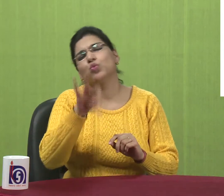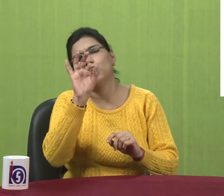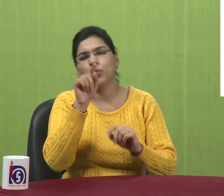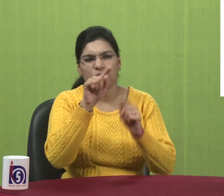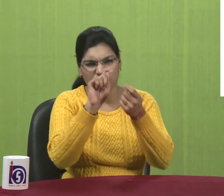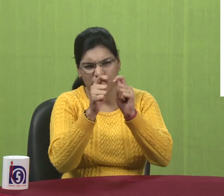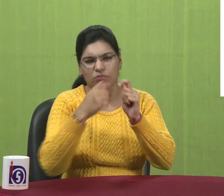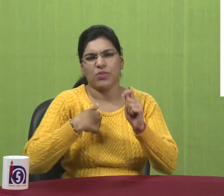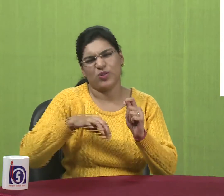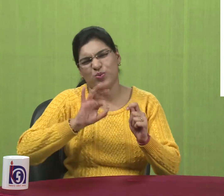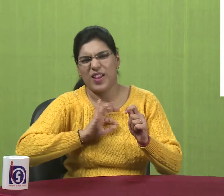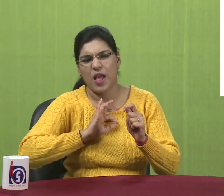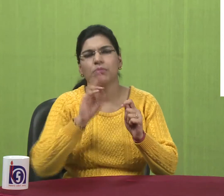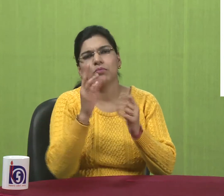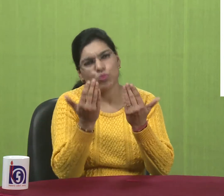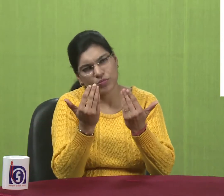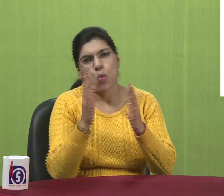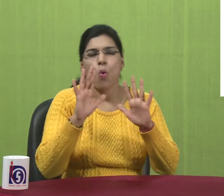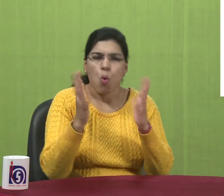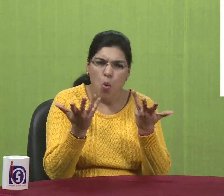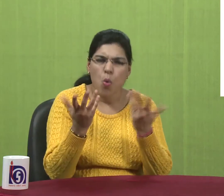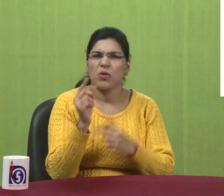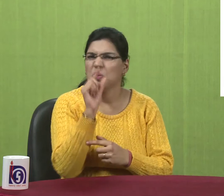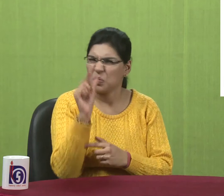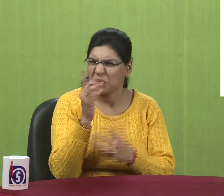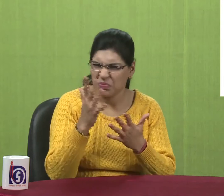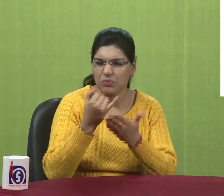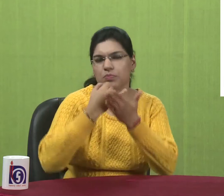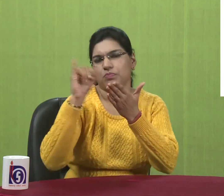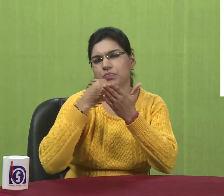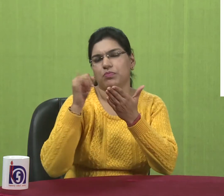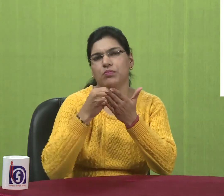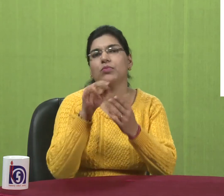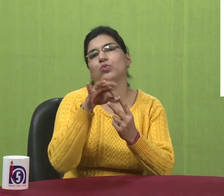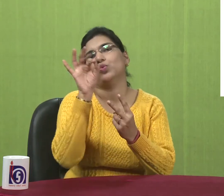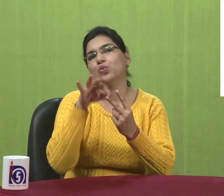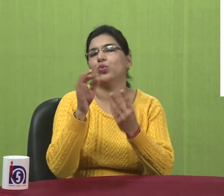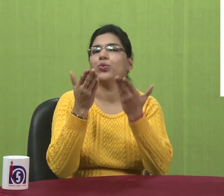You can. You can choose any option. Any color. And customize your desktop. According to you.